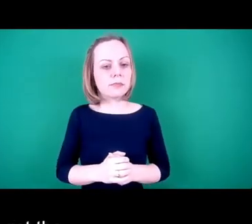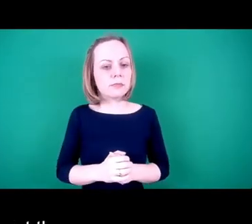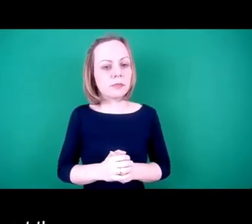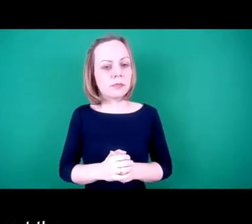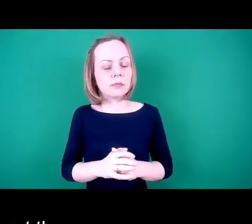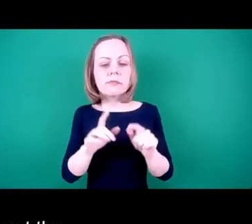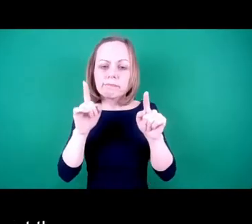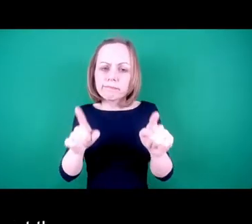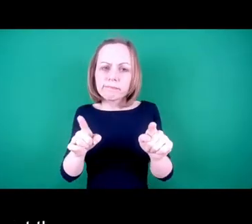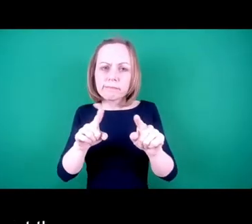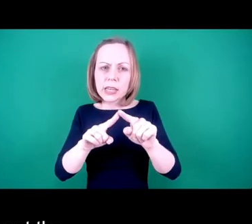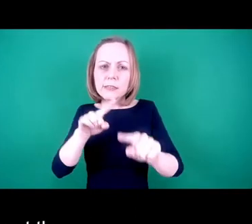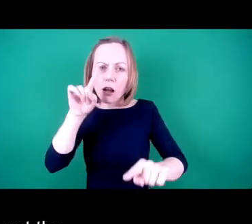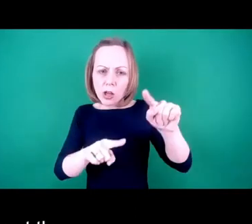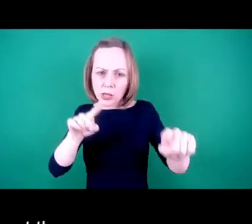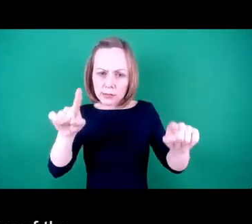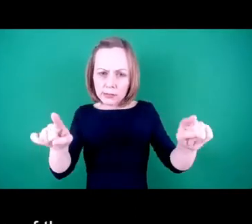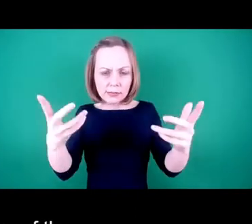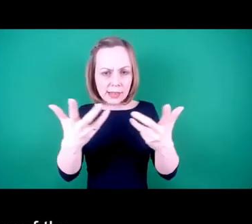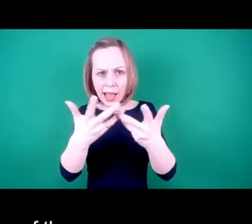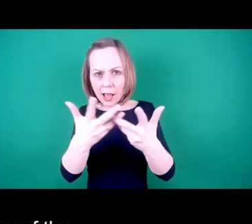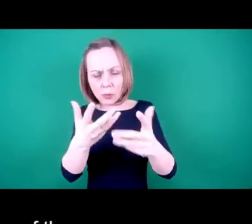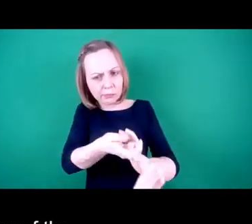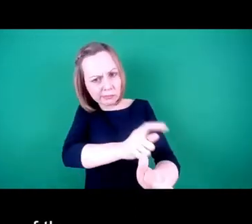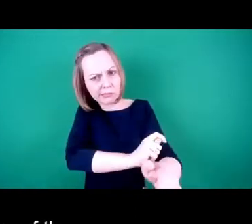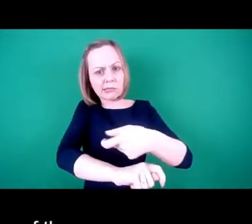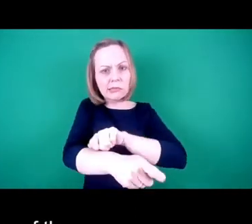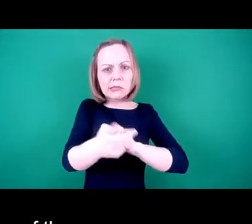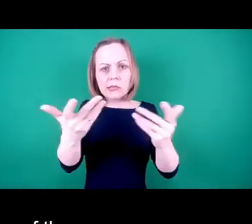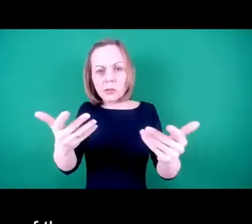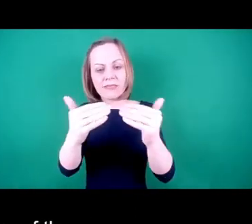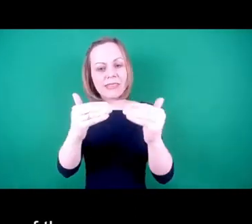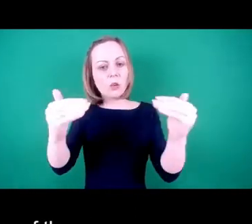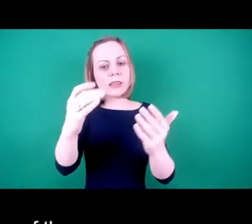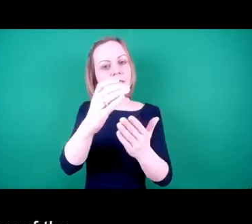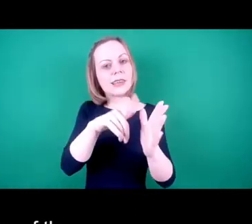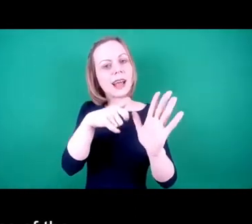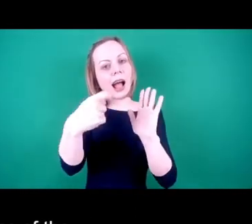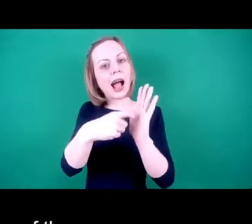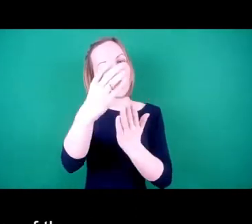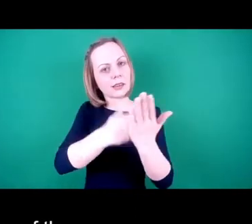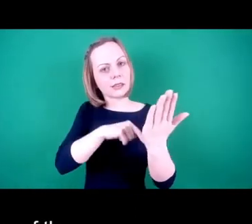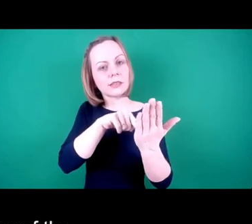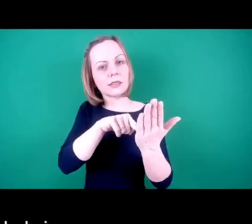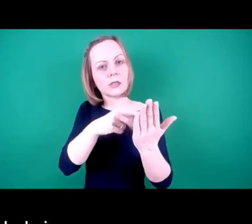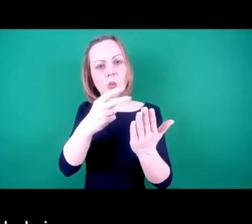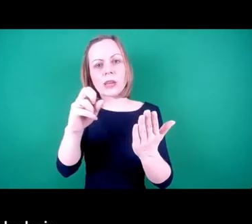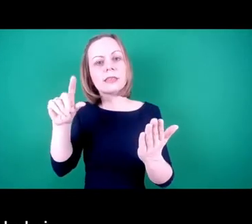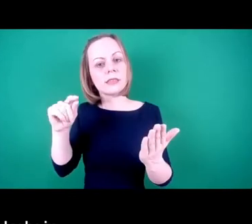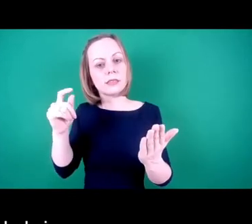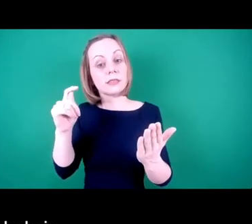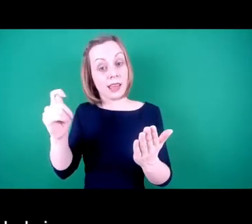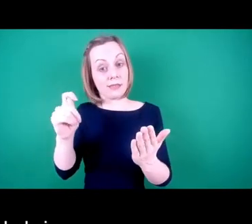Tackling diversity. We've got the Equality Act now, 2010. And yes, we're one of the protected characteristics.